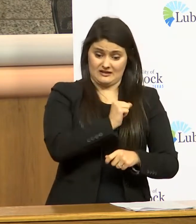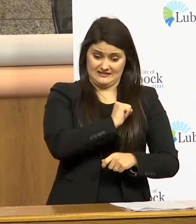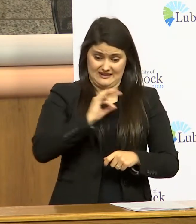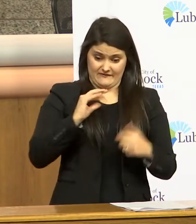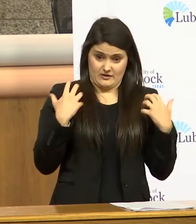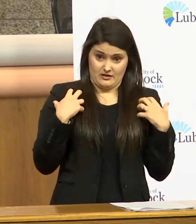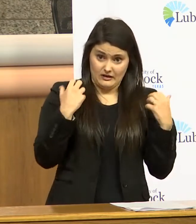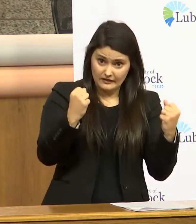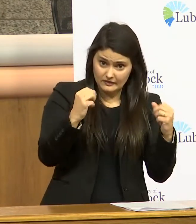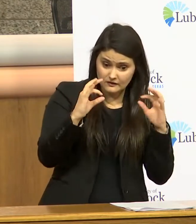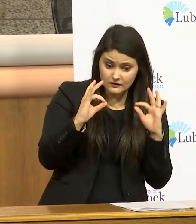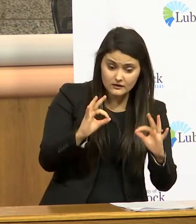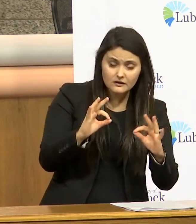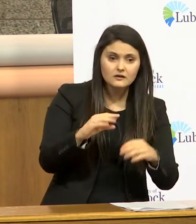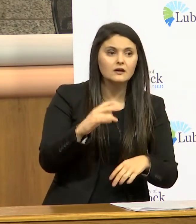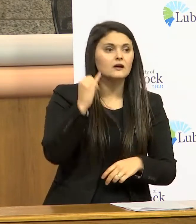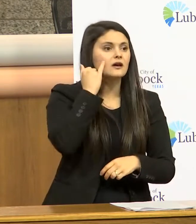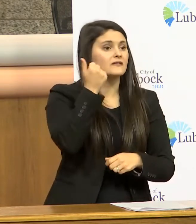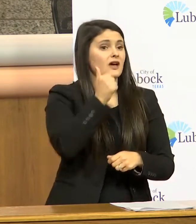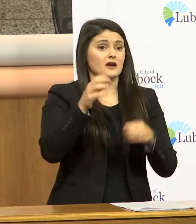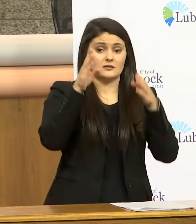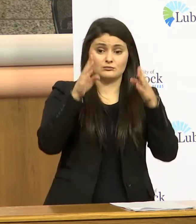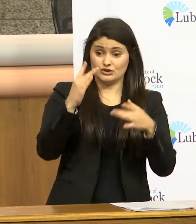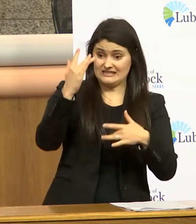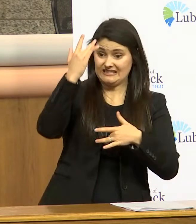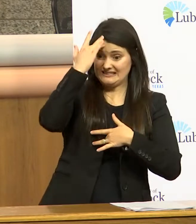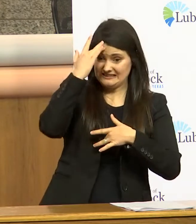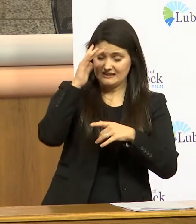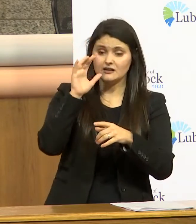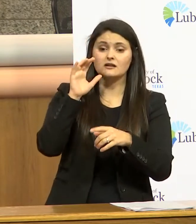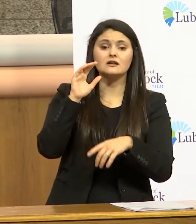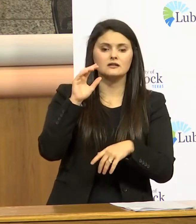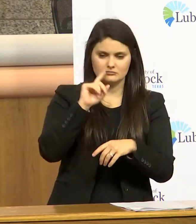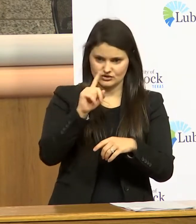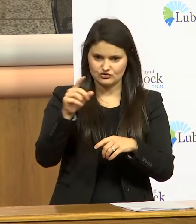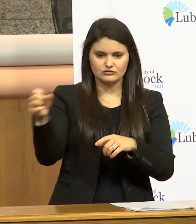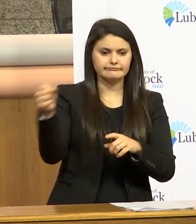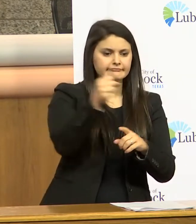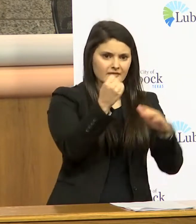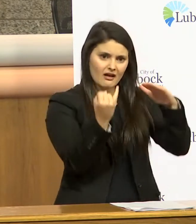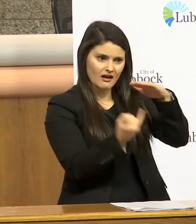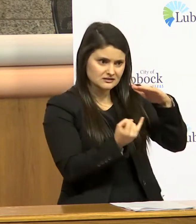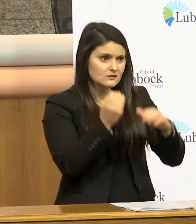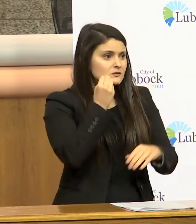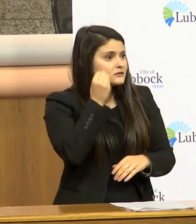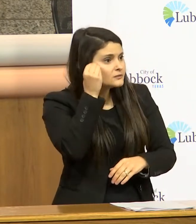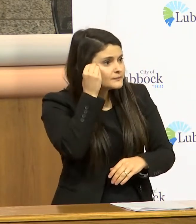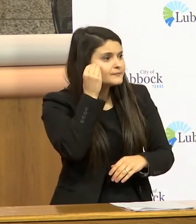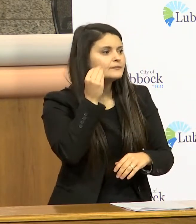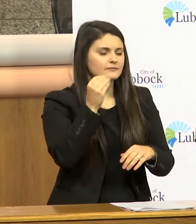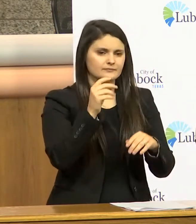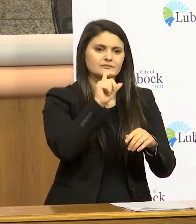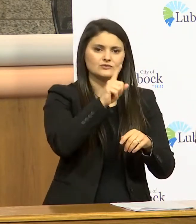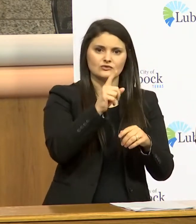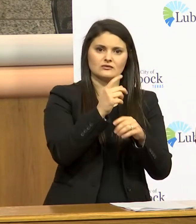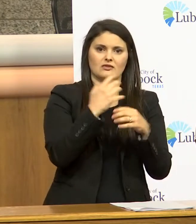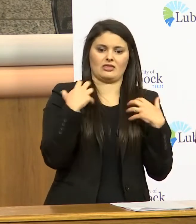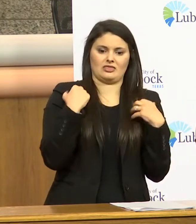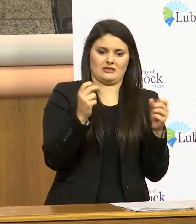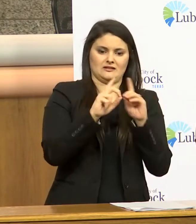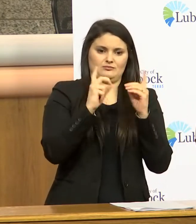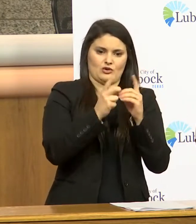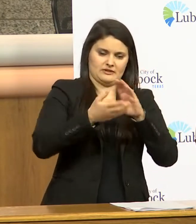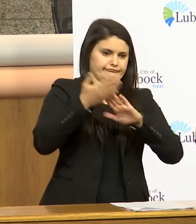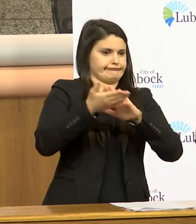if anybody is sick we can make sure that we isolate them at home and then we keep that full functioning health department going